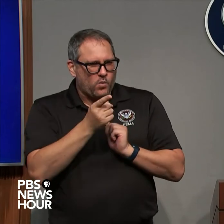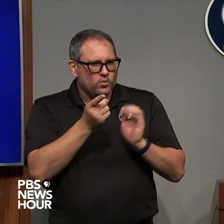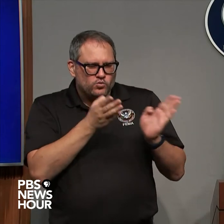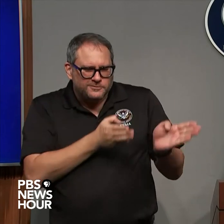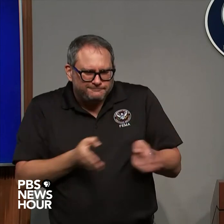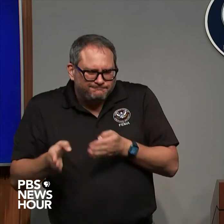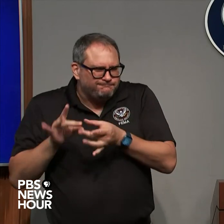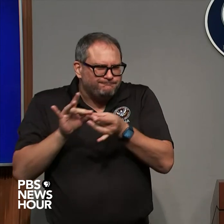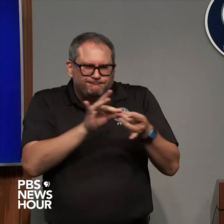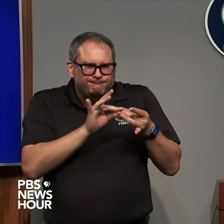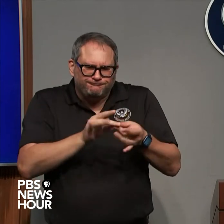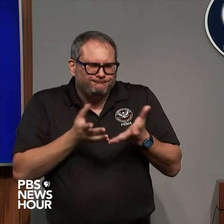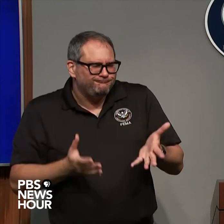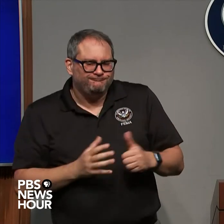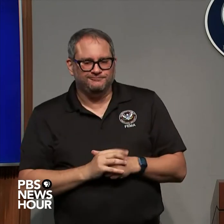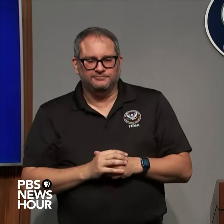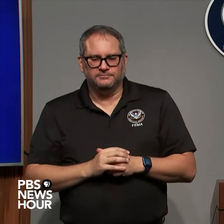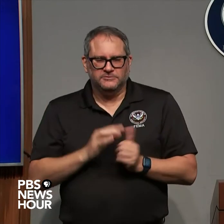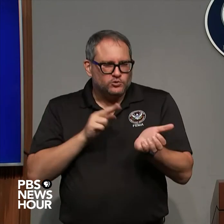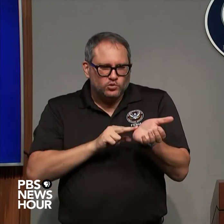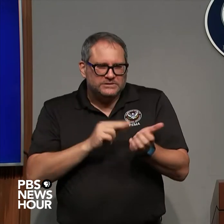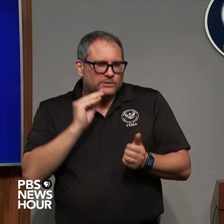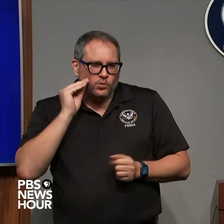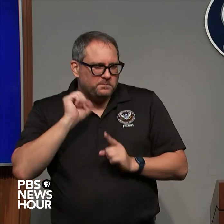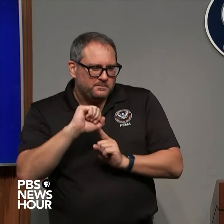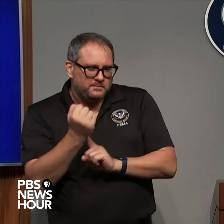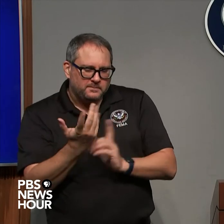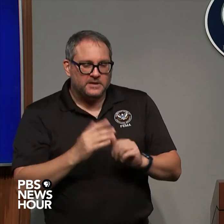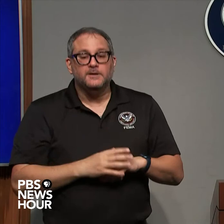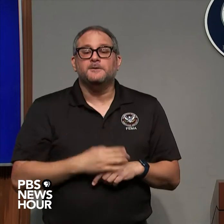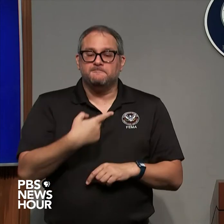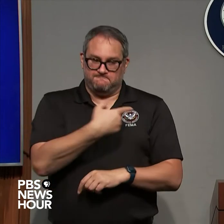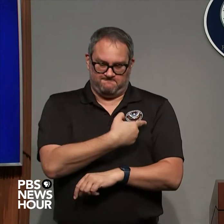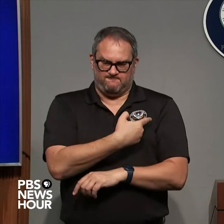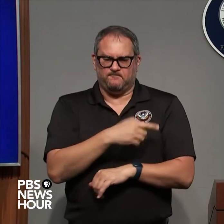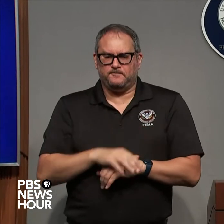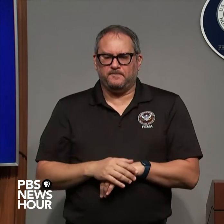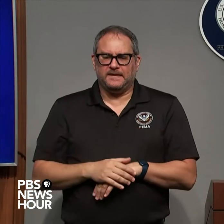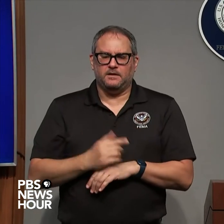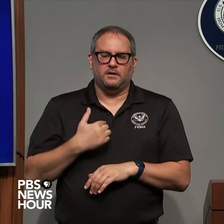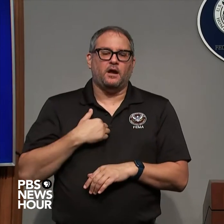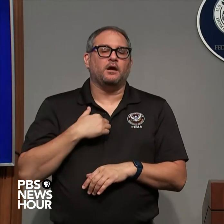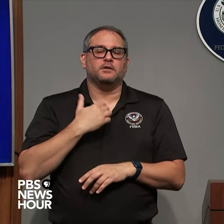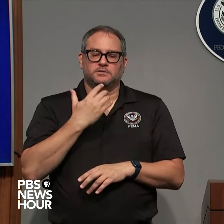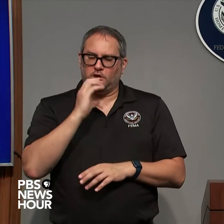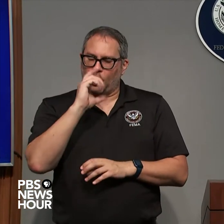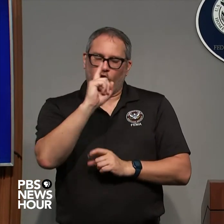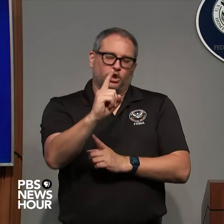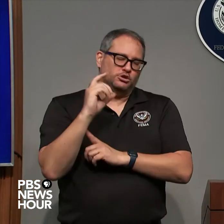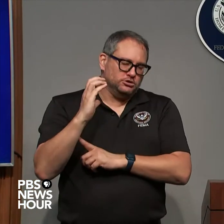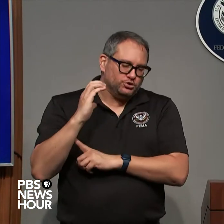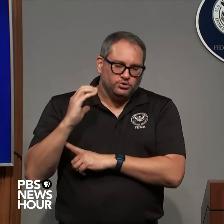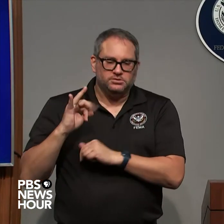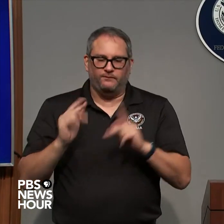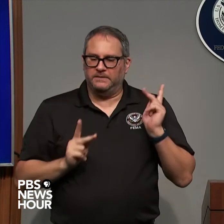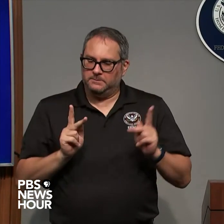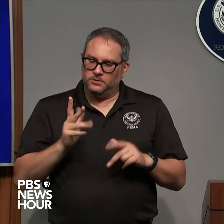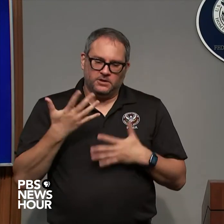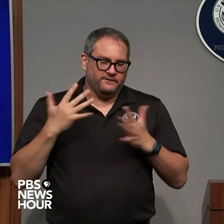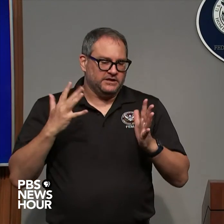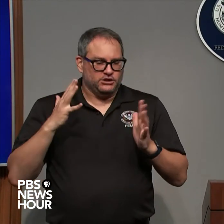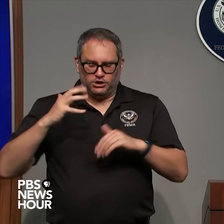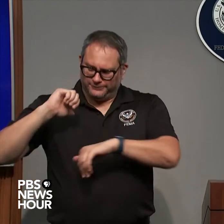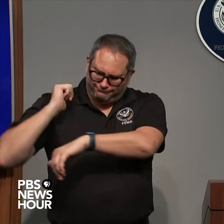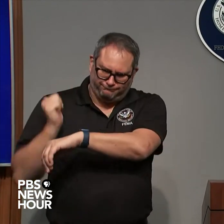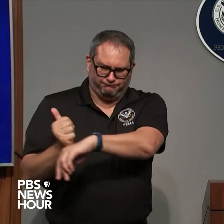yeah absolutely we have hundreds of personnel in the state already embedded in the state Emergency Management Center as well as